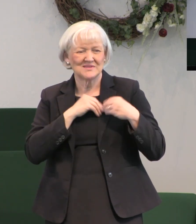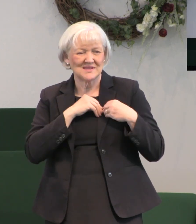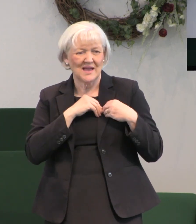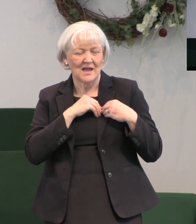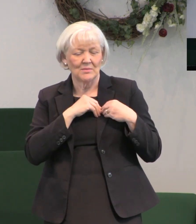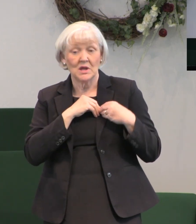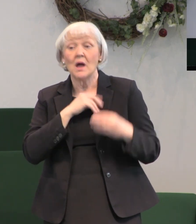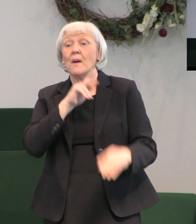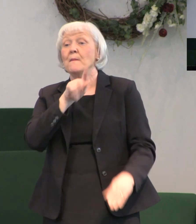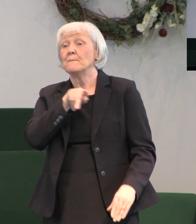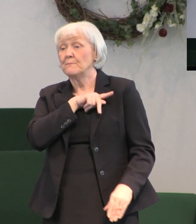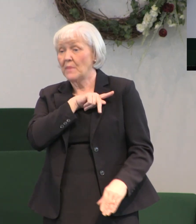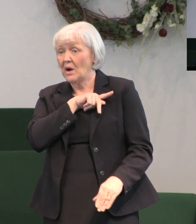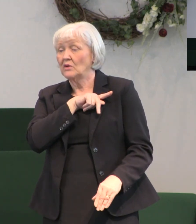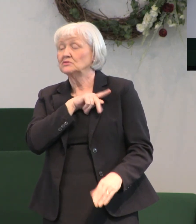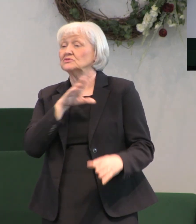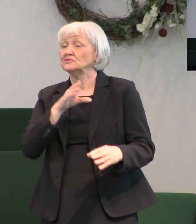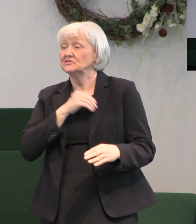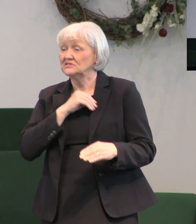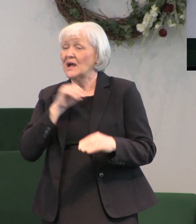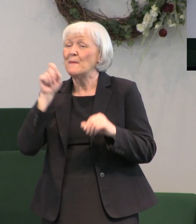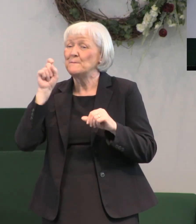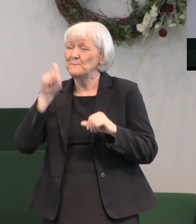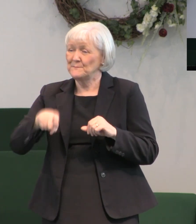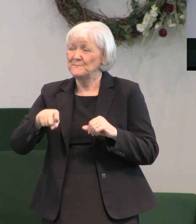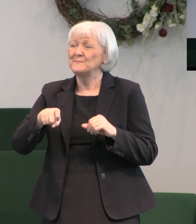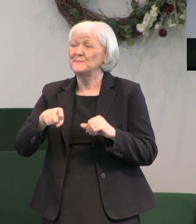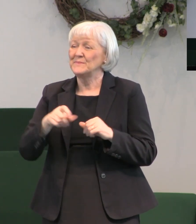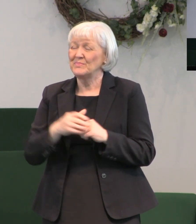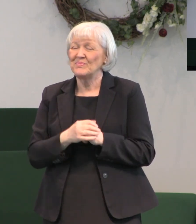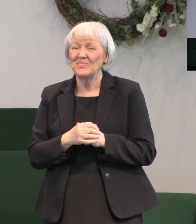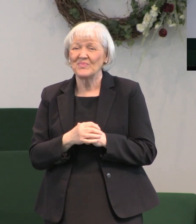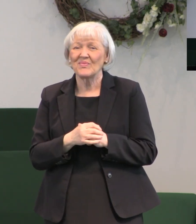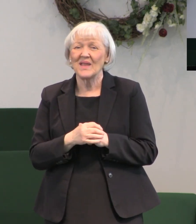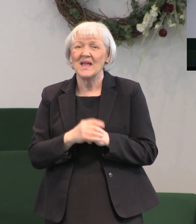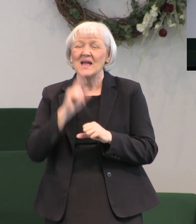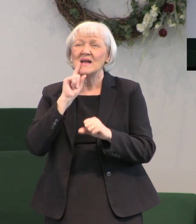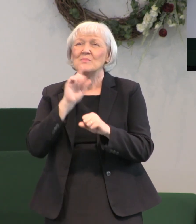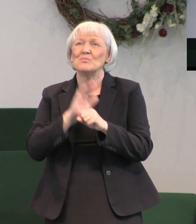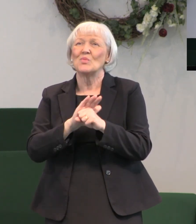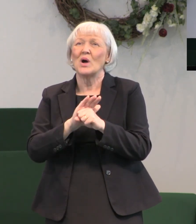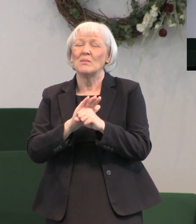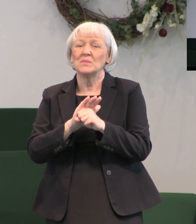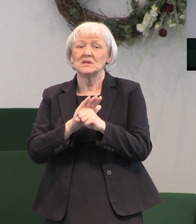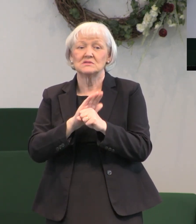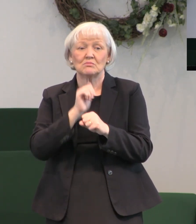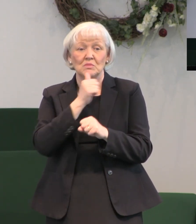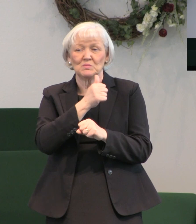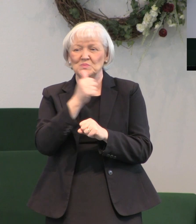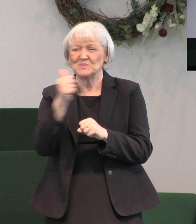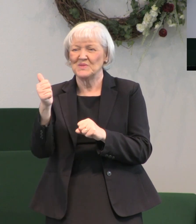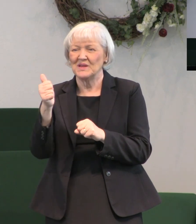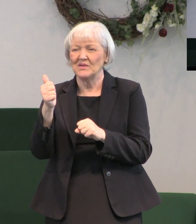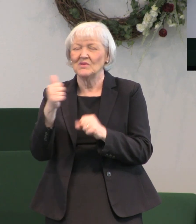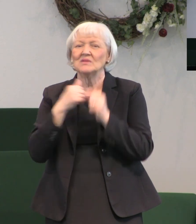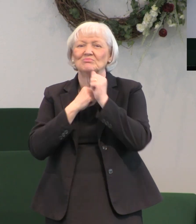him as your own personal savior and you commit yourself to be his follower